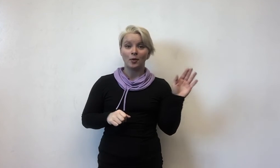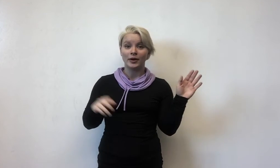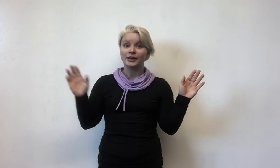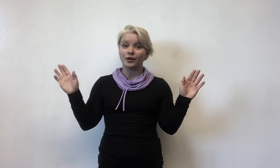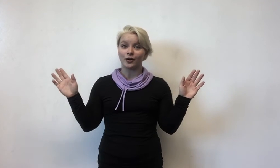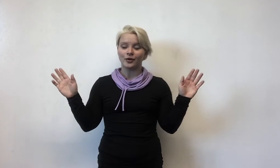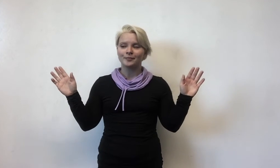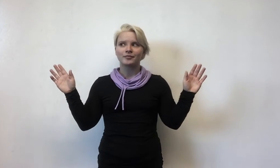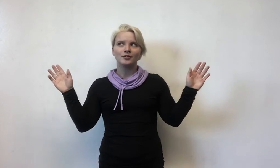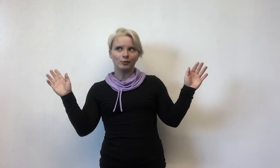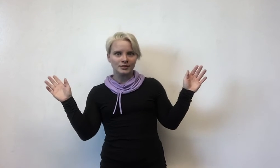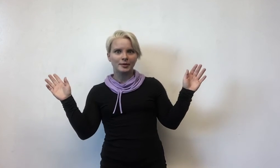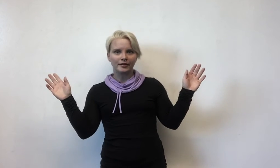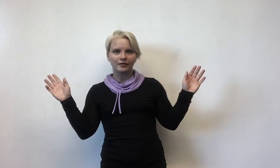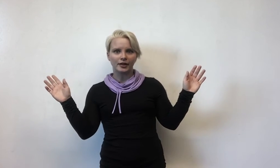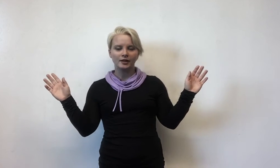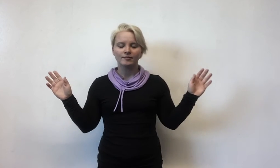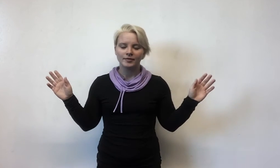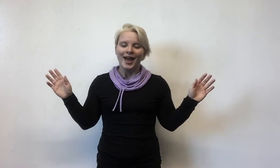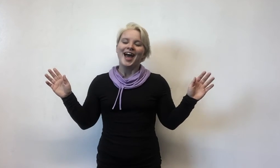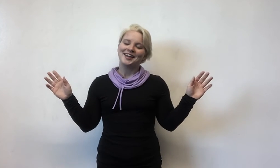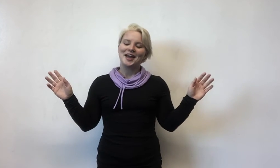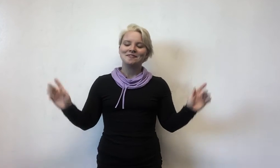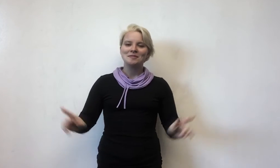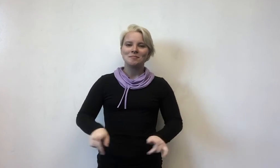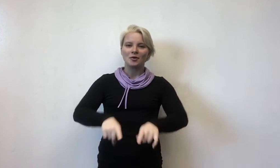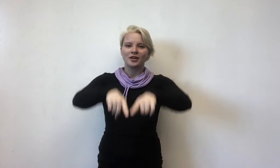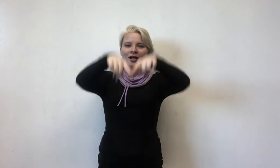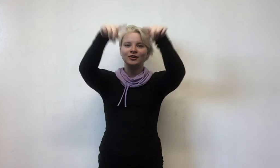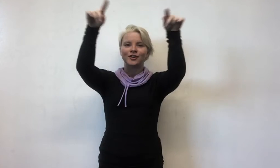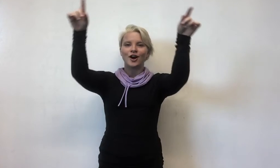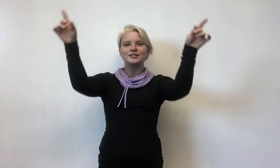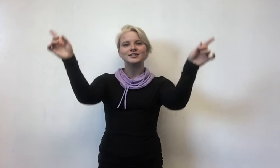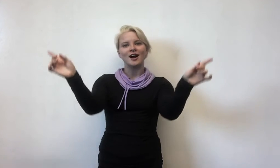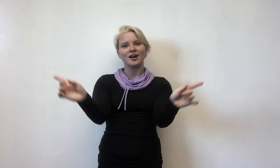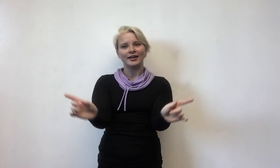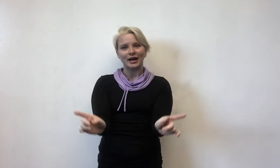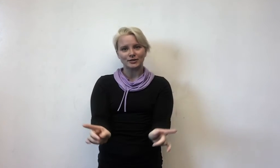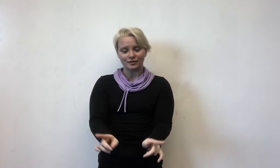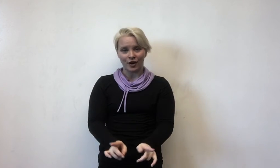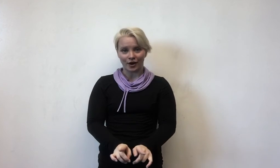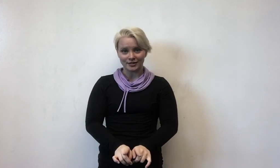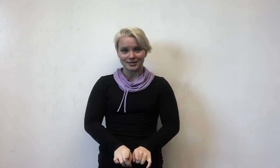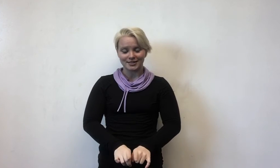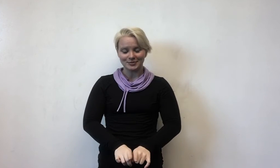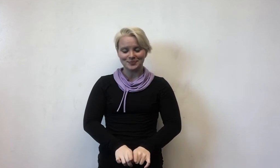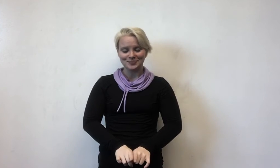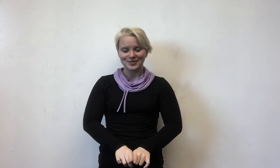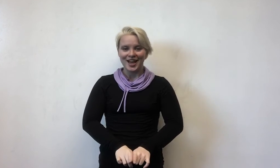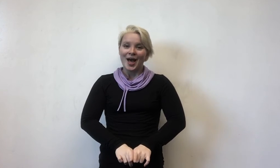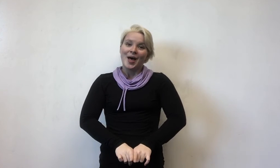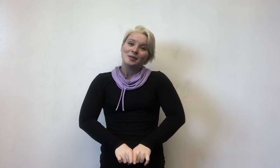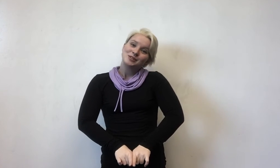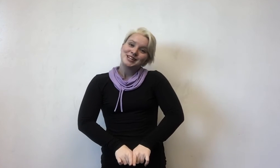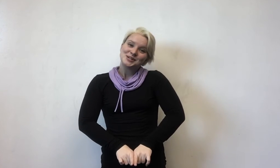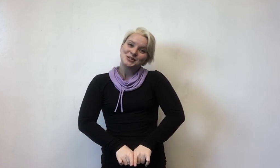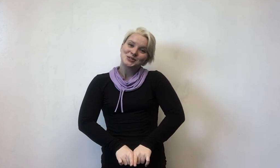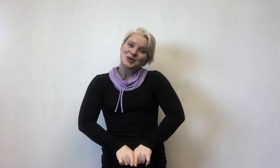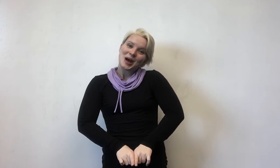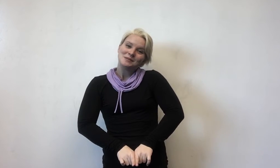boy and a girl, respectfully, and gave them both colored cardstock cutouts of hearts. The presenters described